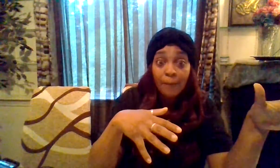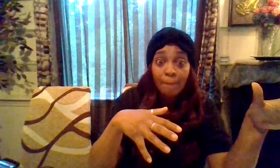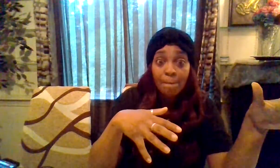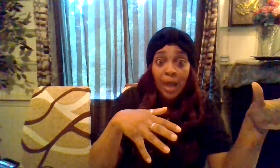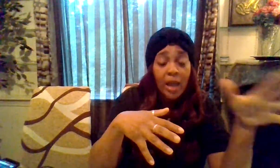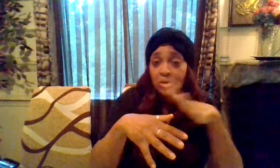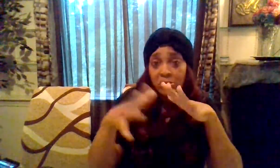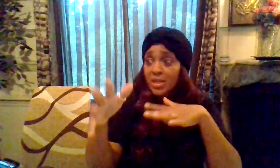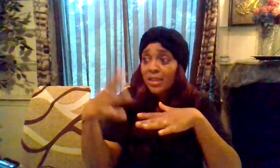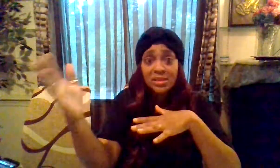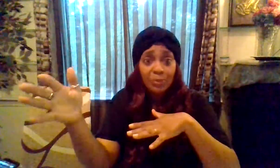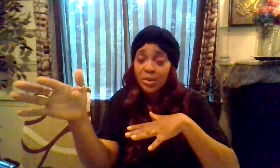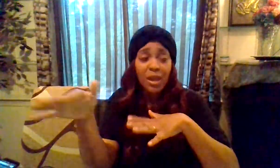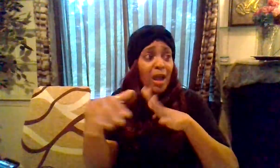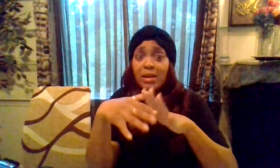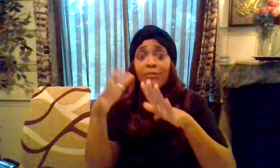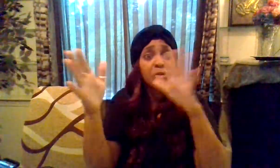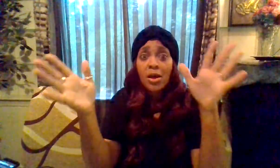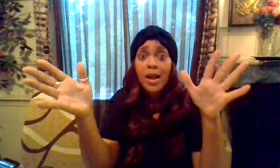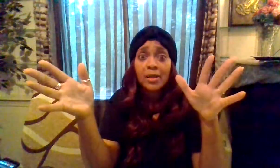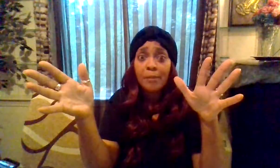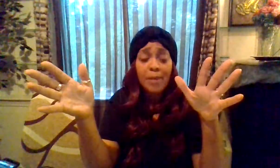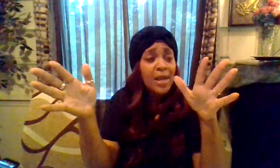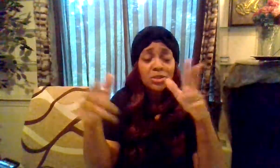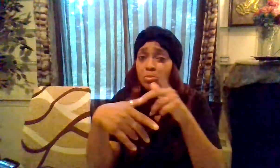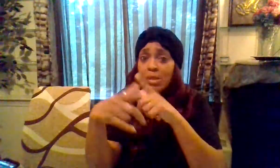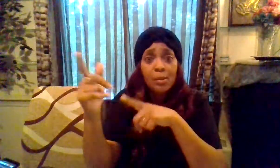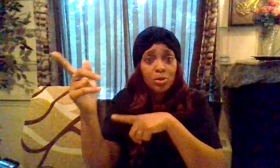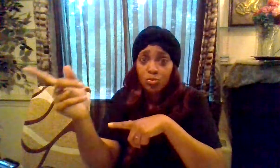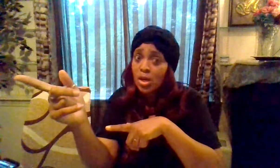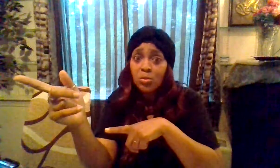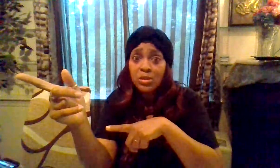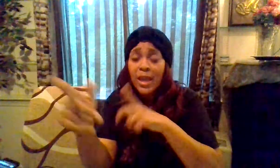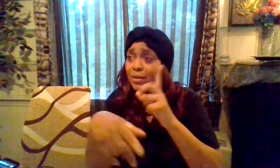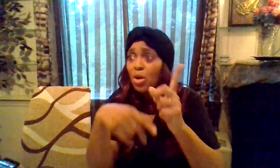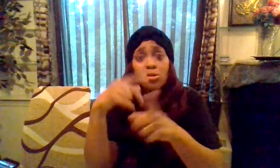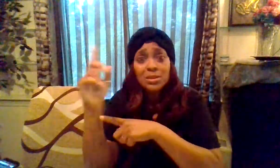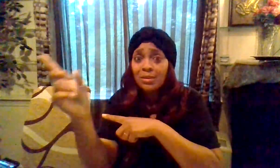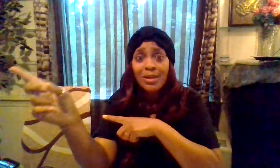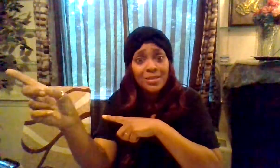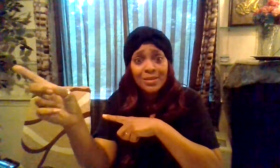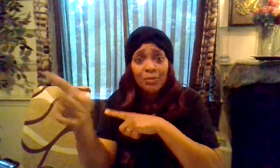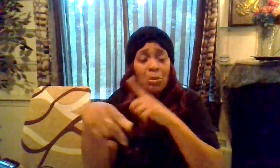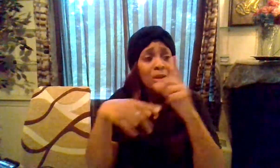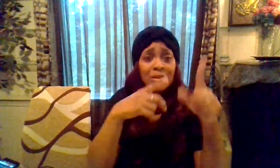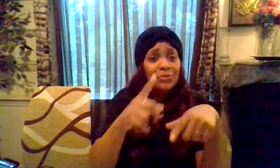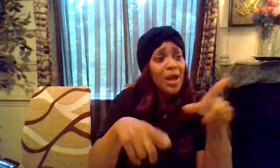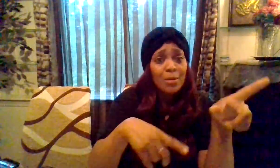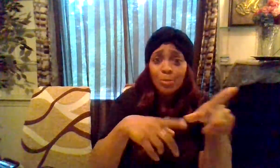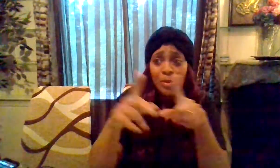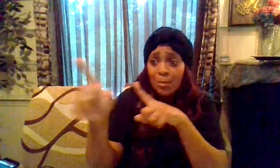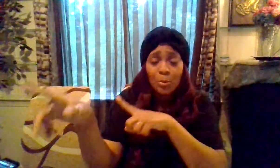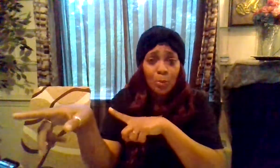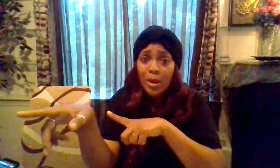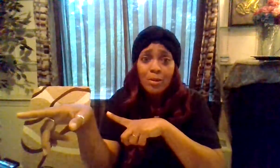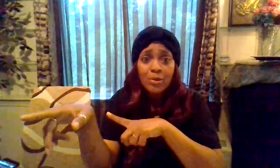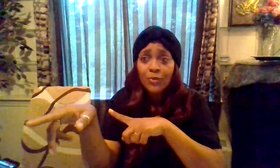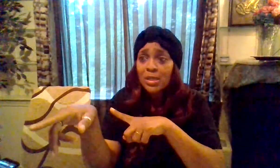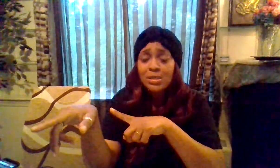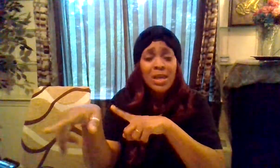i can create something that i never thought i can imagine be able to run with that and go on to the next level because if god be able to prepare me for this